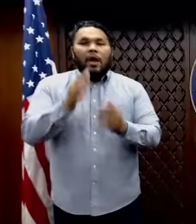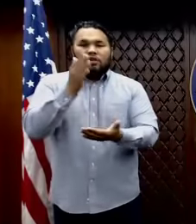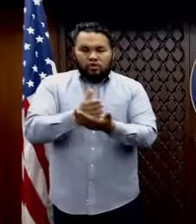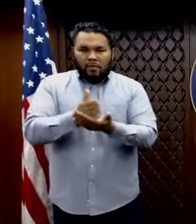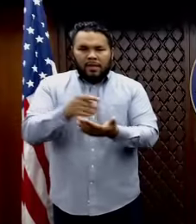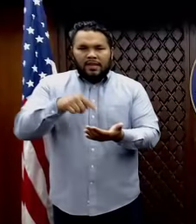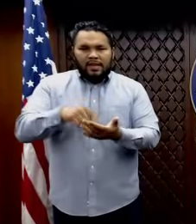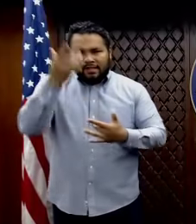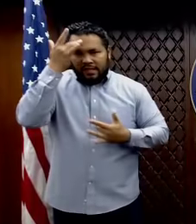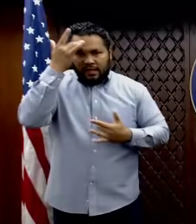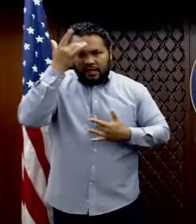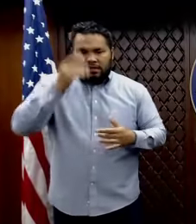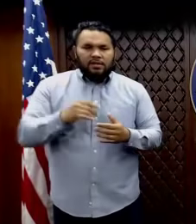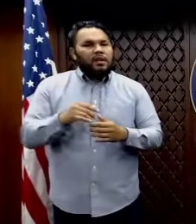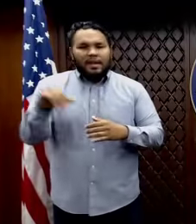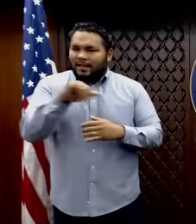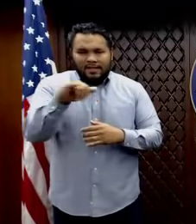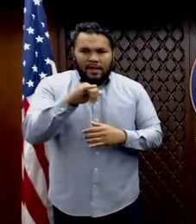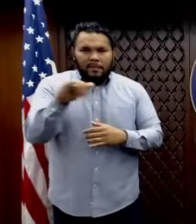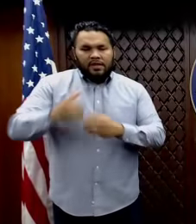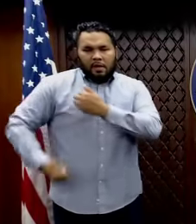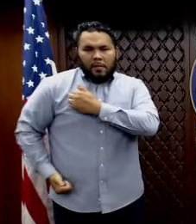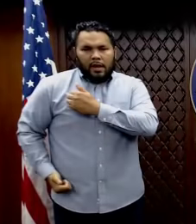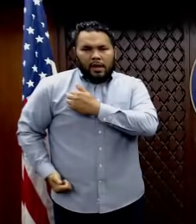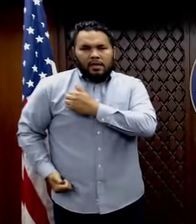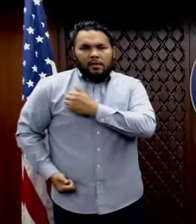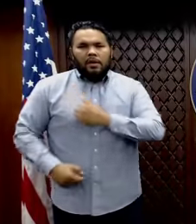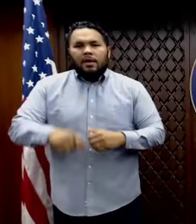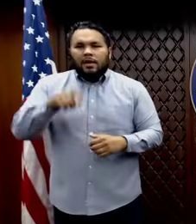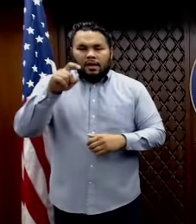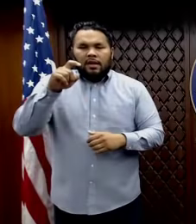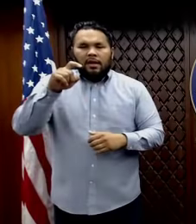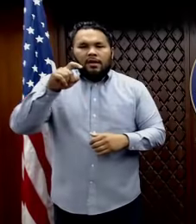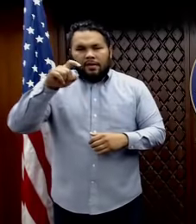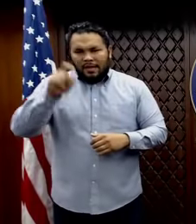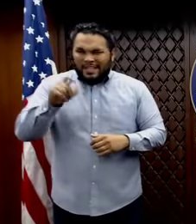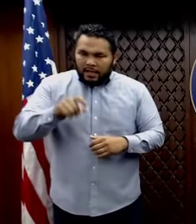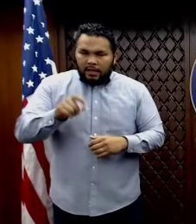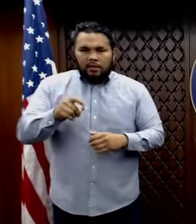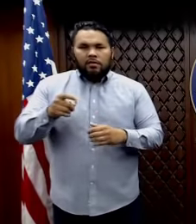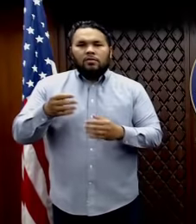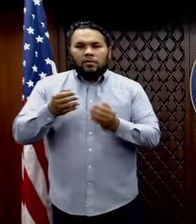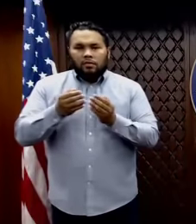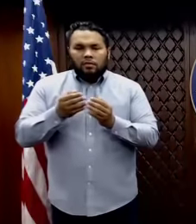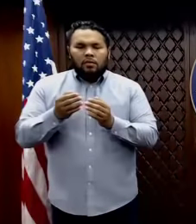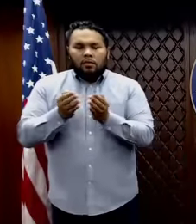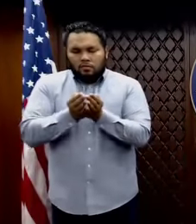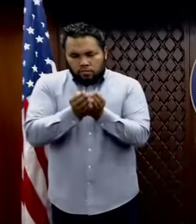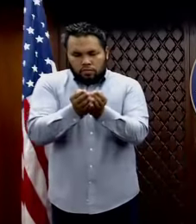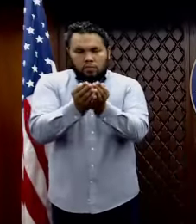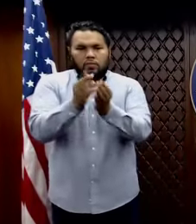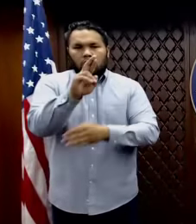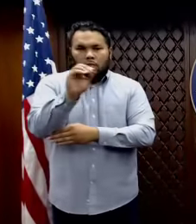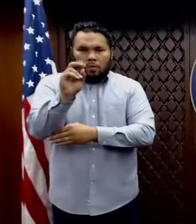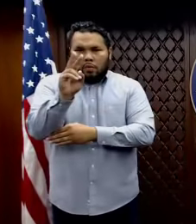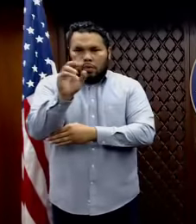military has an obligation to return the USS Roosevelt to the open ocean to protect Guam